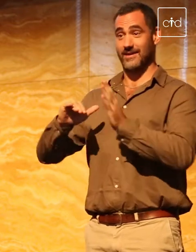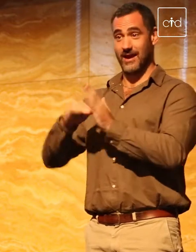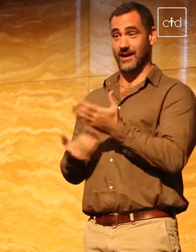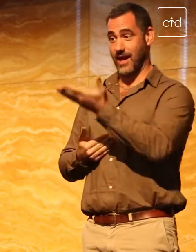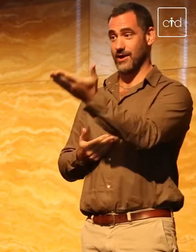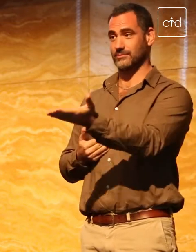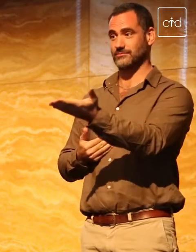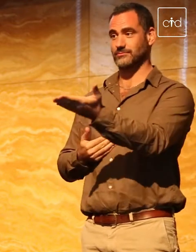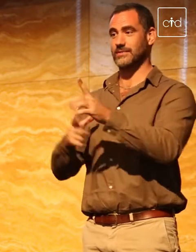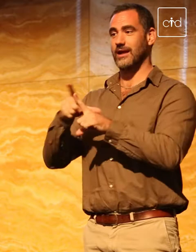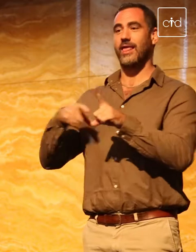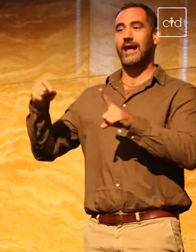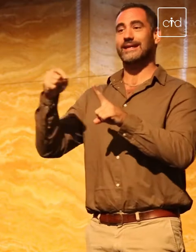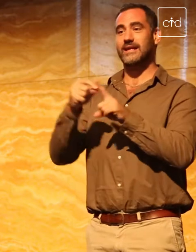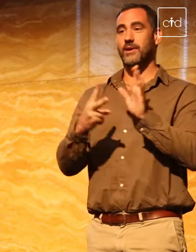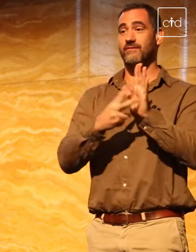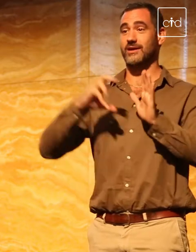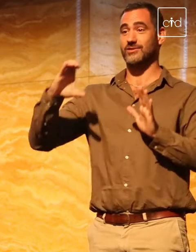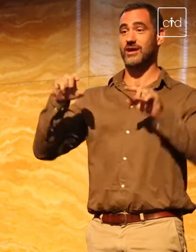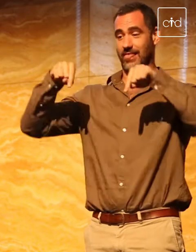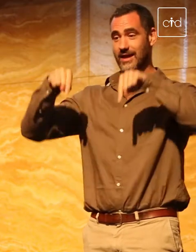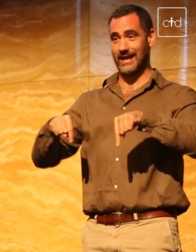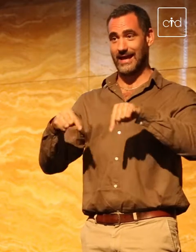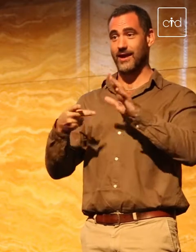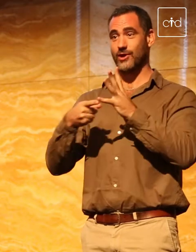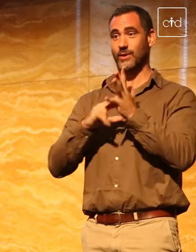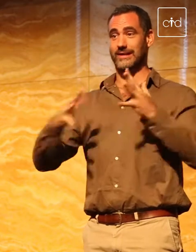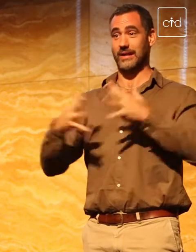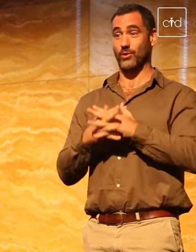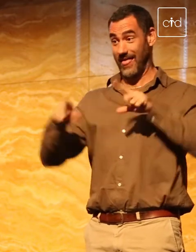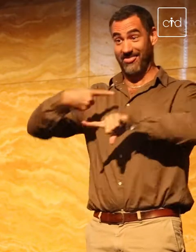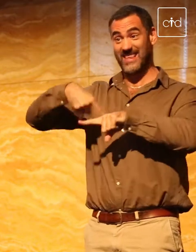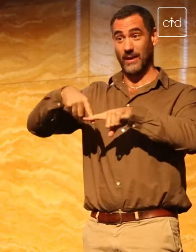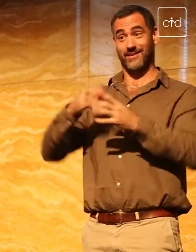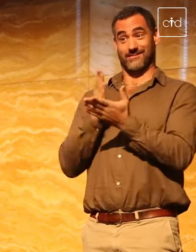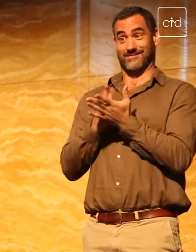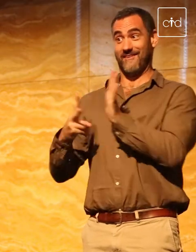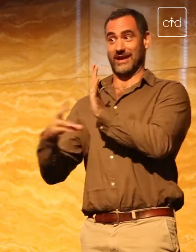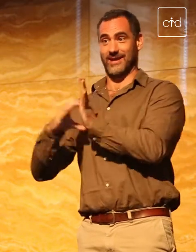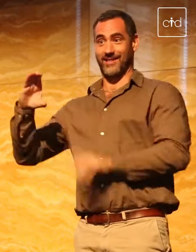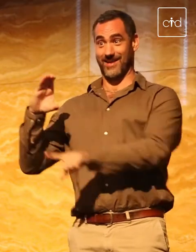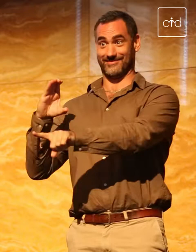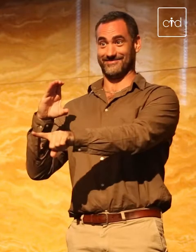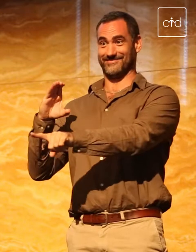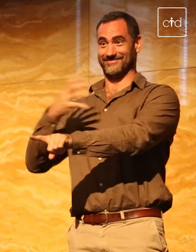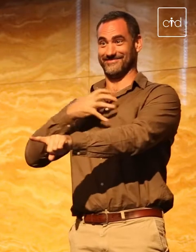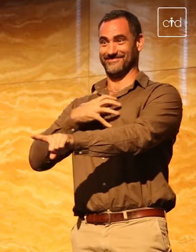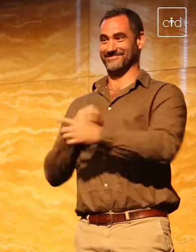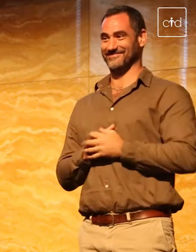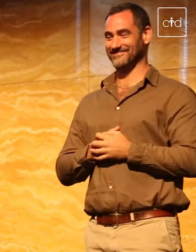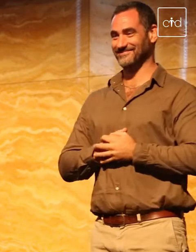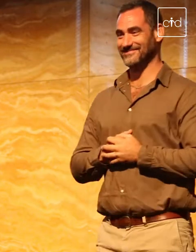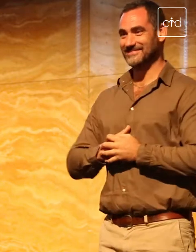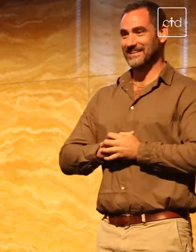Deputy Vice-Chancellor here at UNSW, but this week the Acting Vice-Chancellor, so go Eileen. Jim